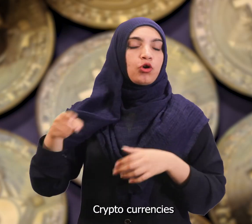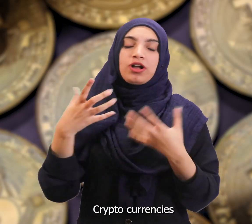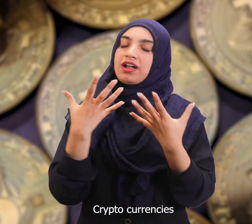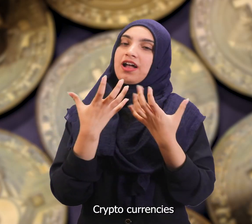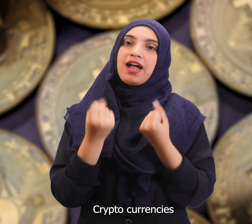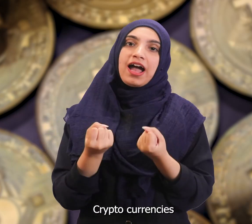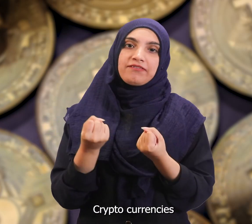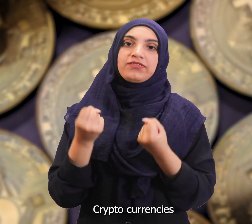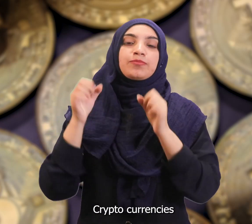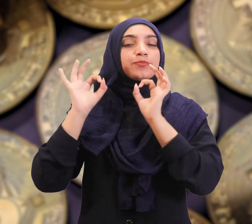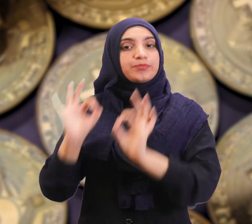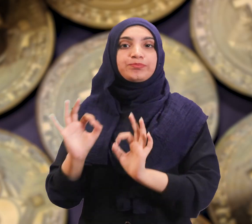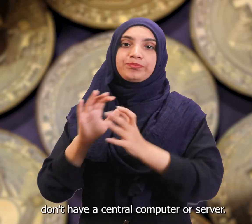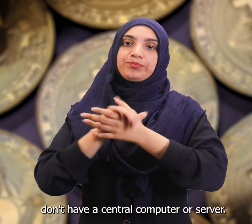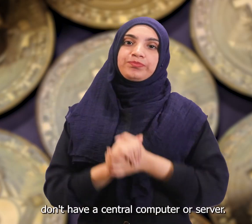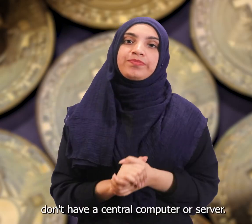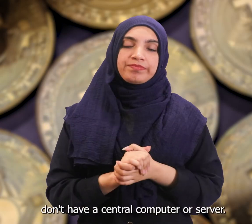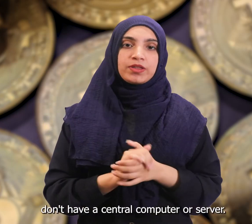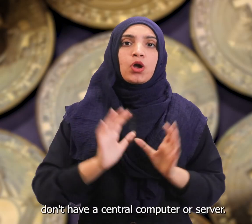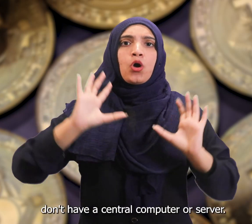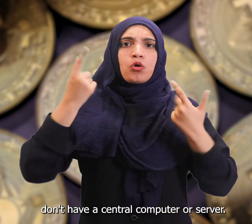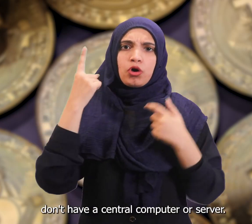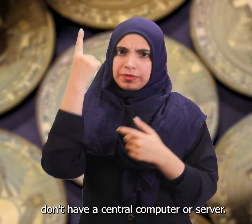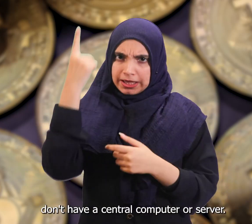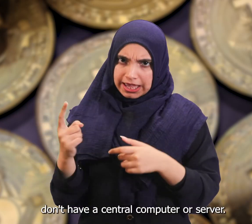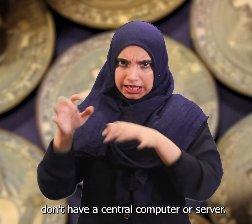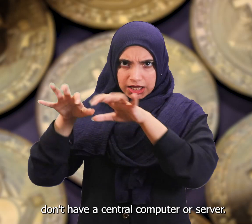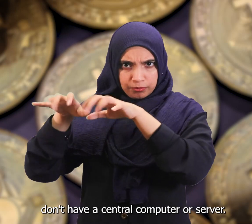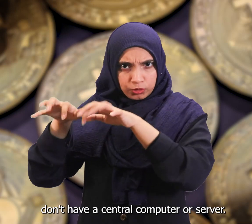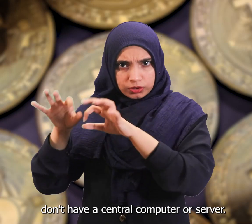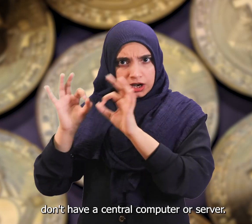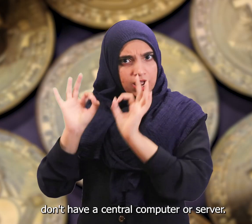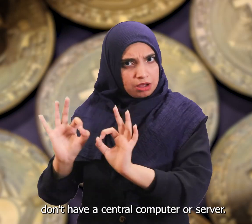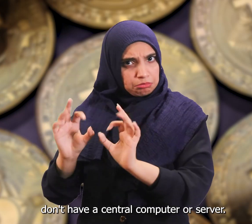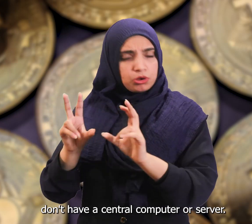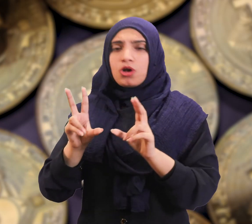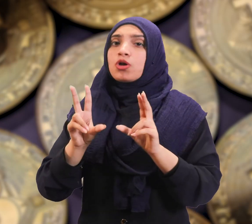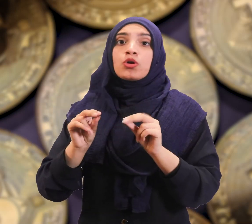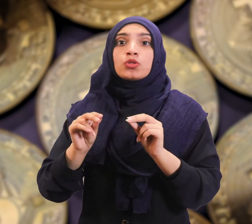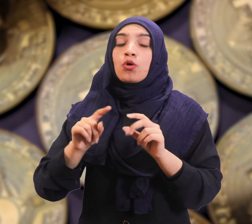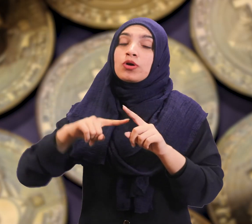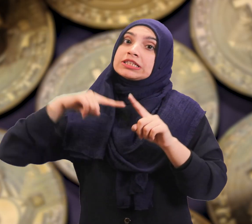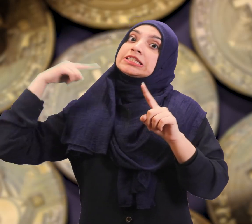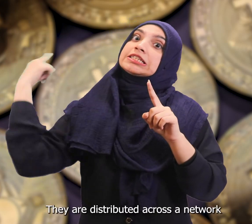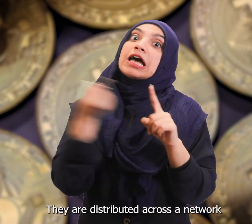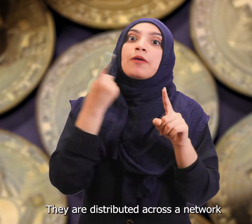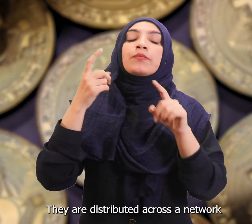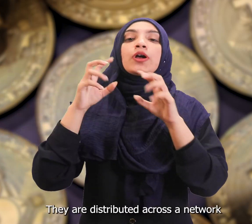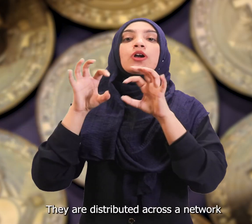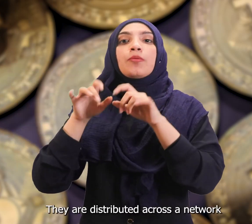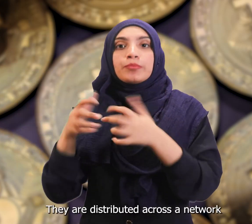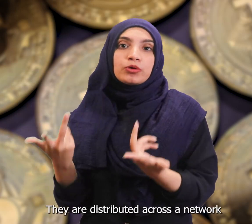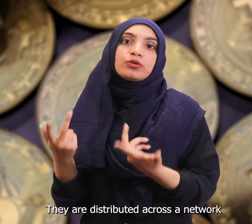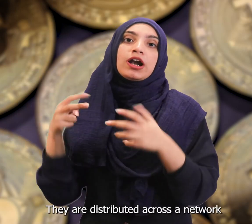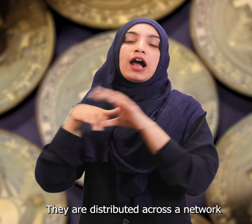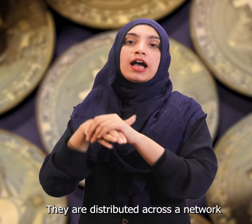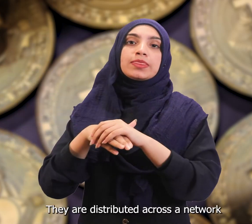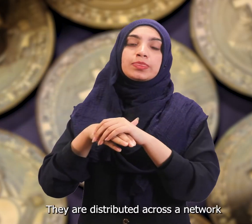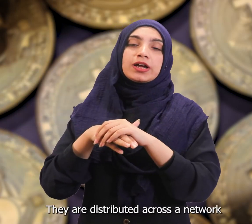Cryptocurrencies don't have a central computer or server. They are distributed across